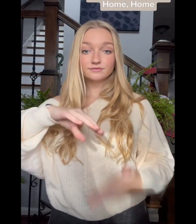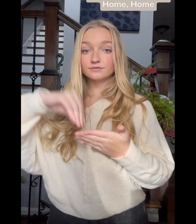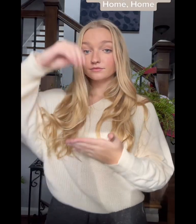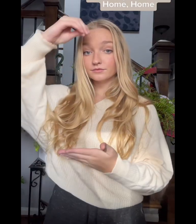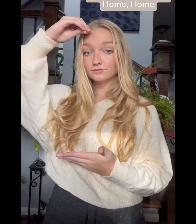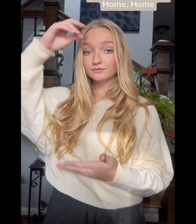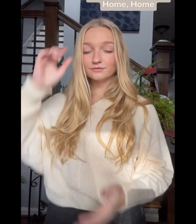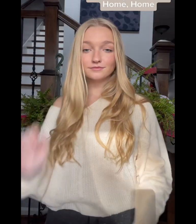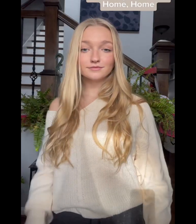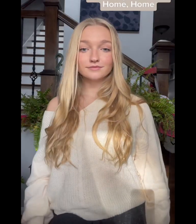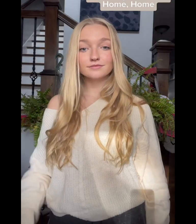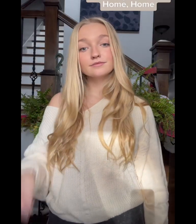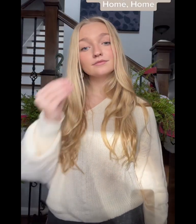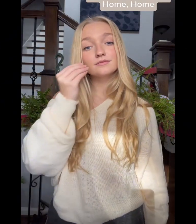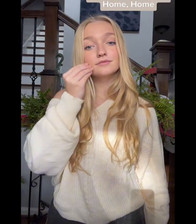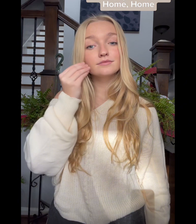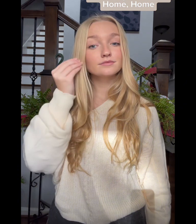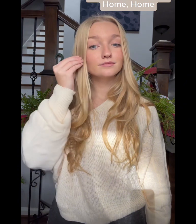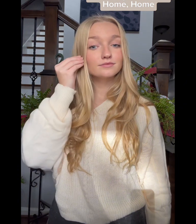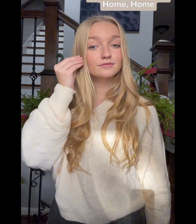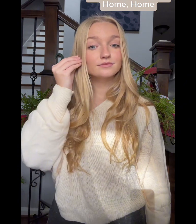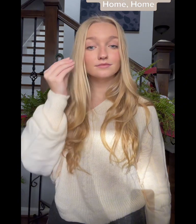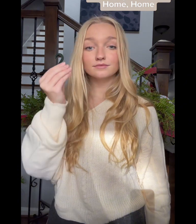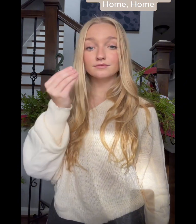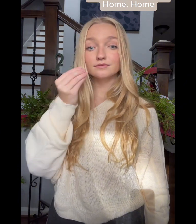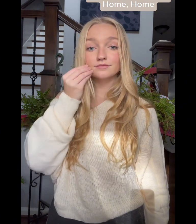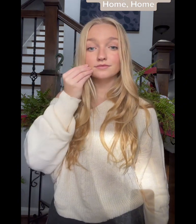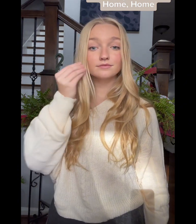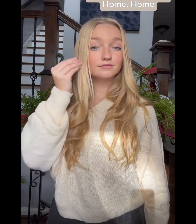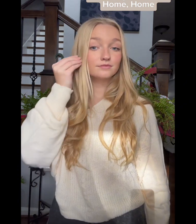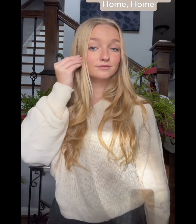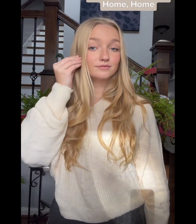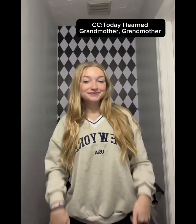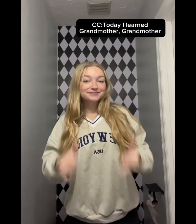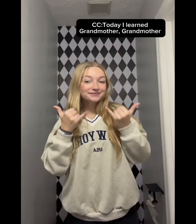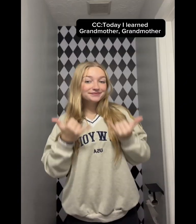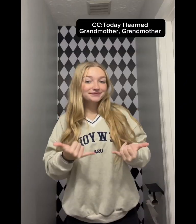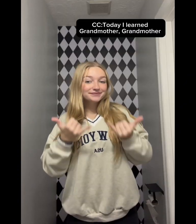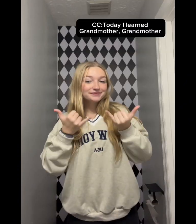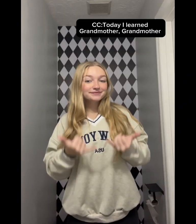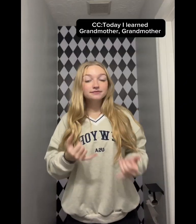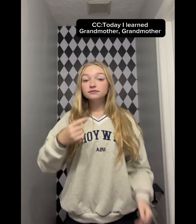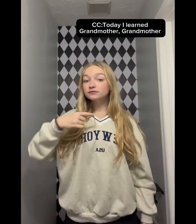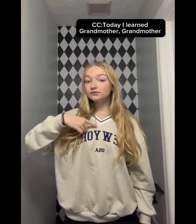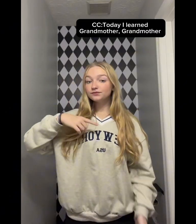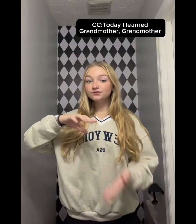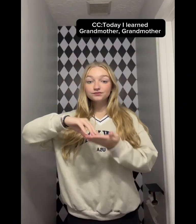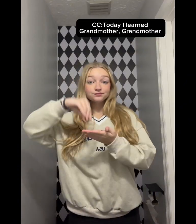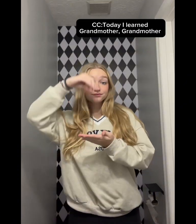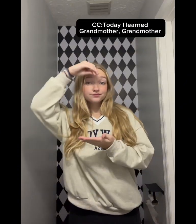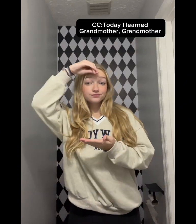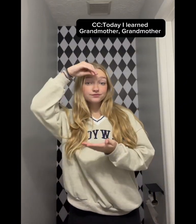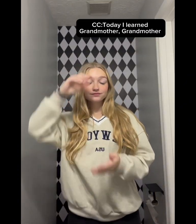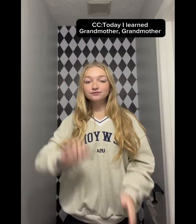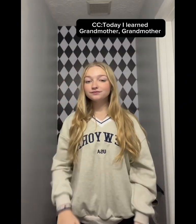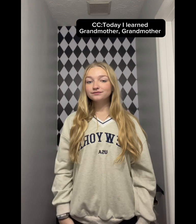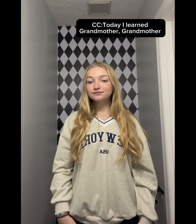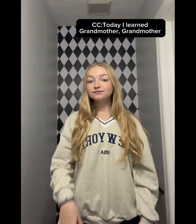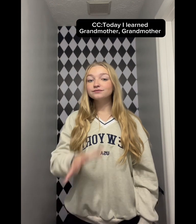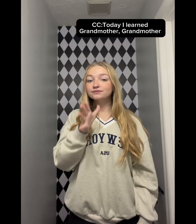learned Home Home Today I learned Grand